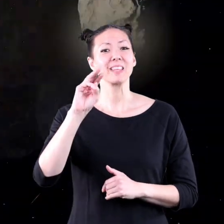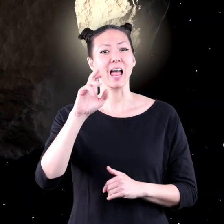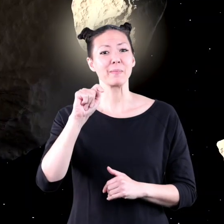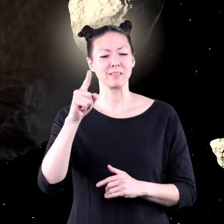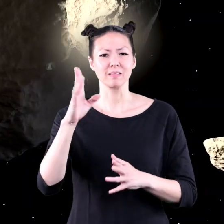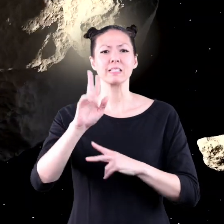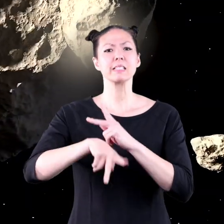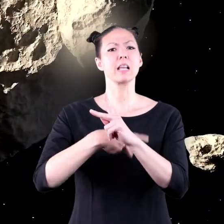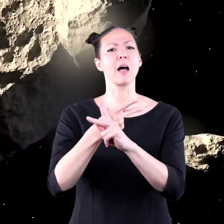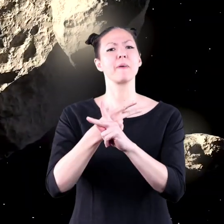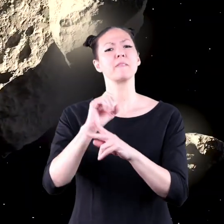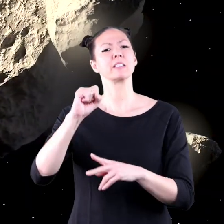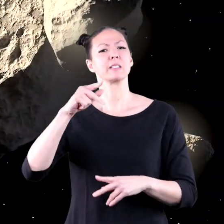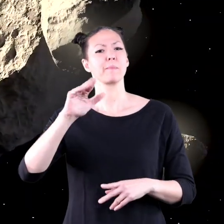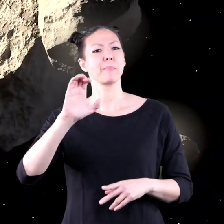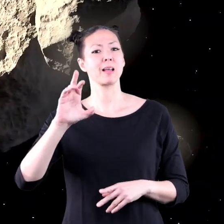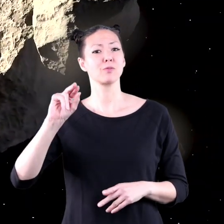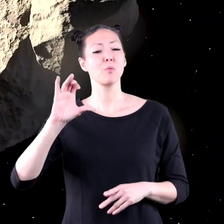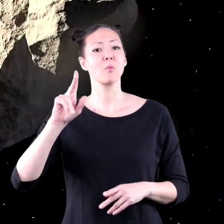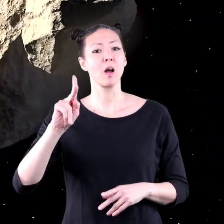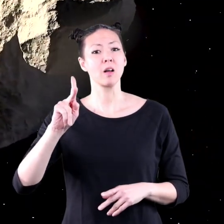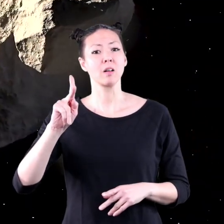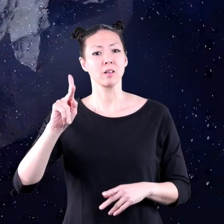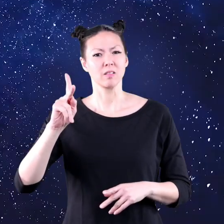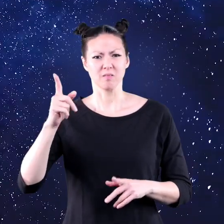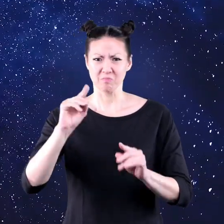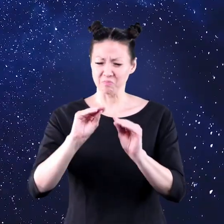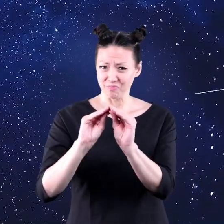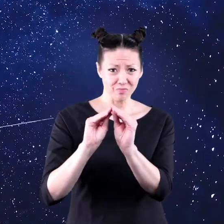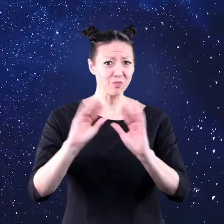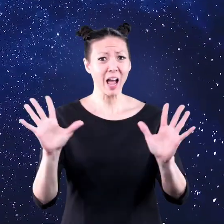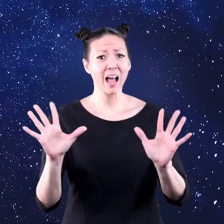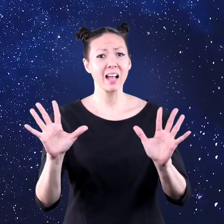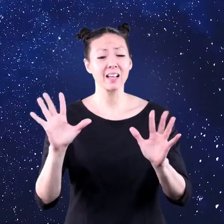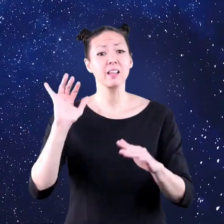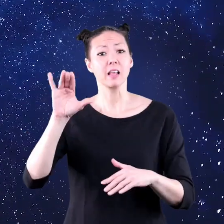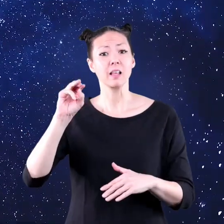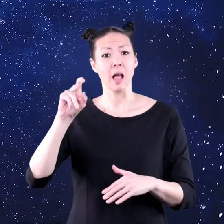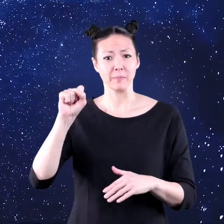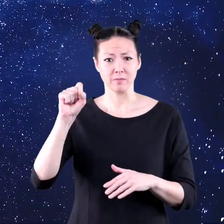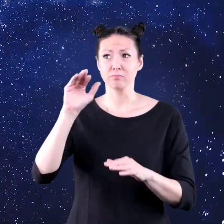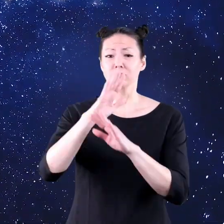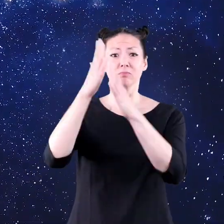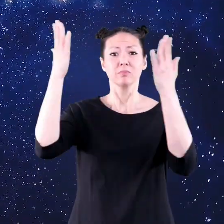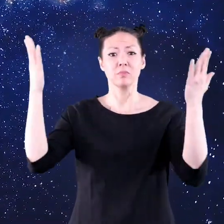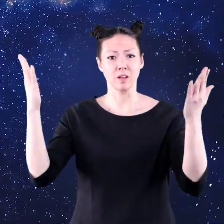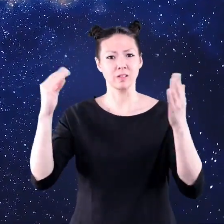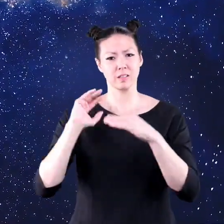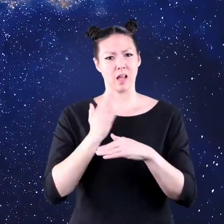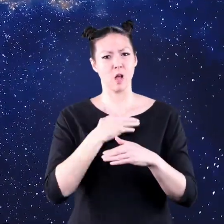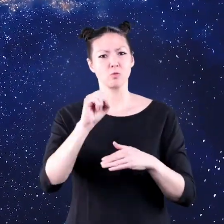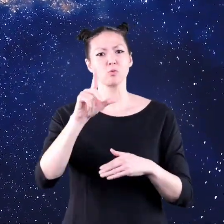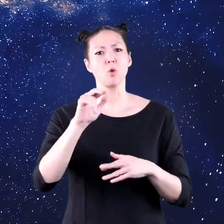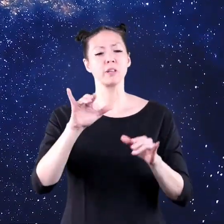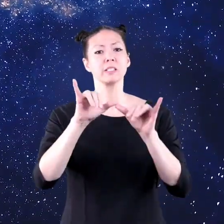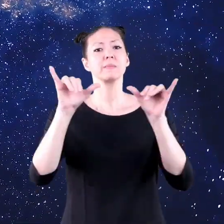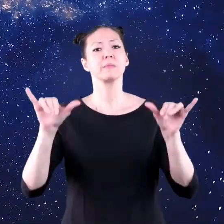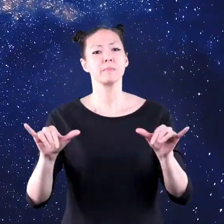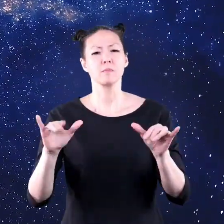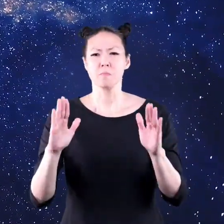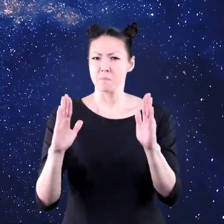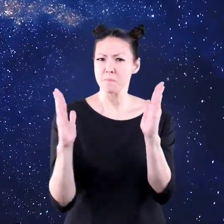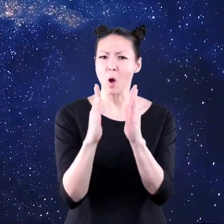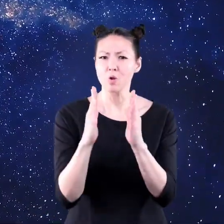A comet is a type of space rock. Though they are bright, comets in the outer part of the solar system